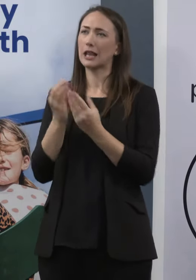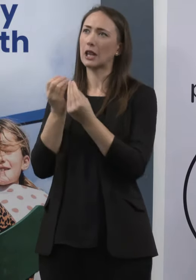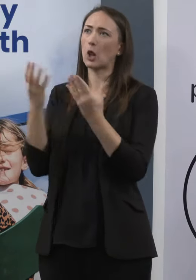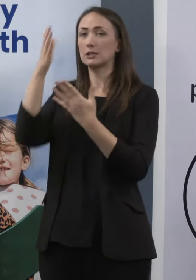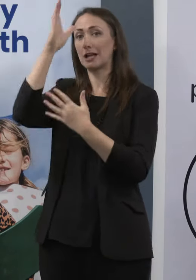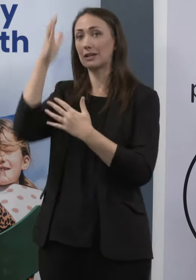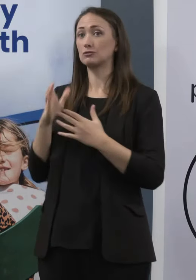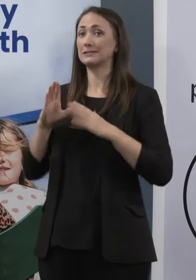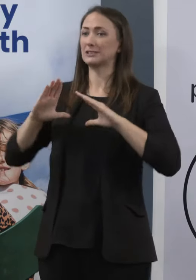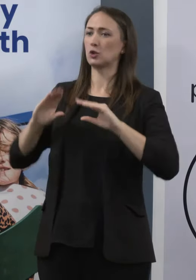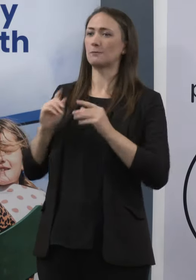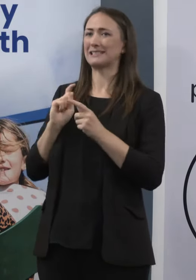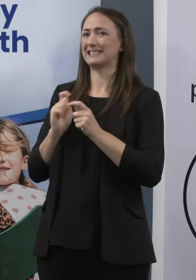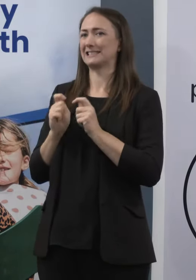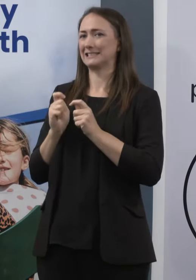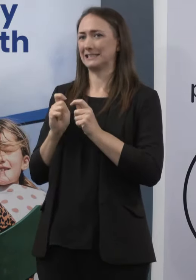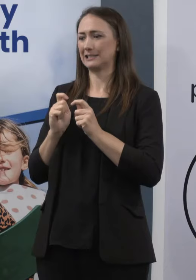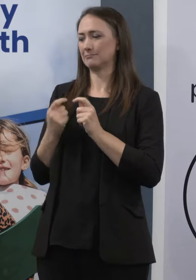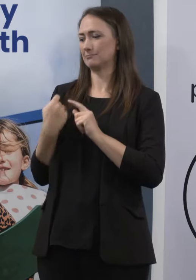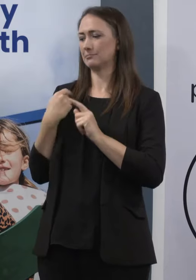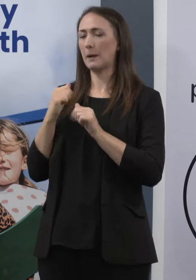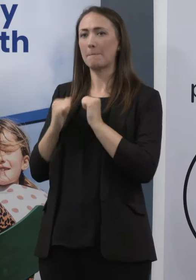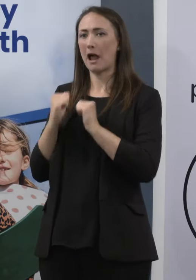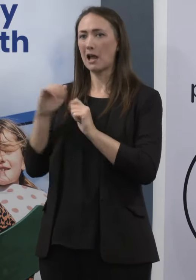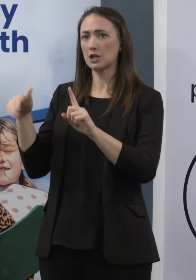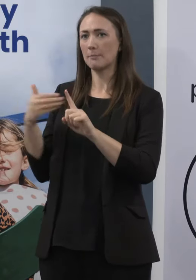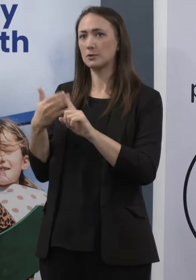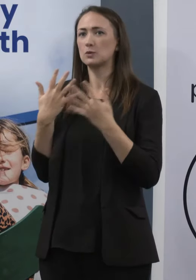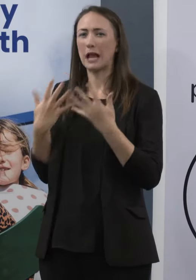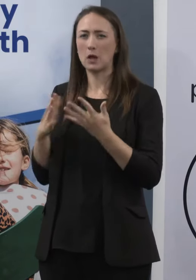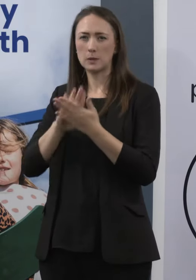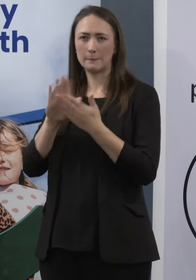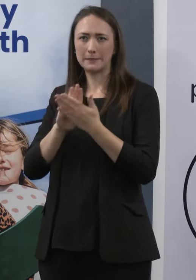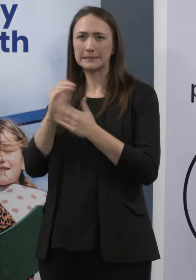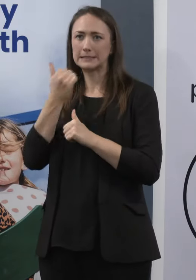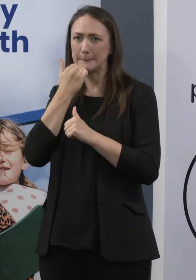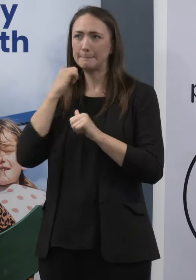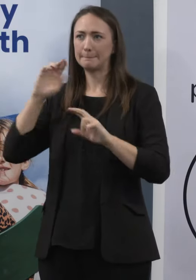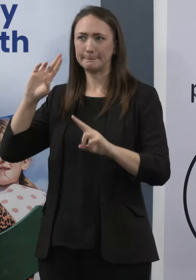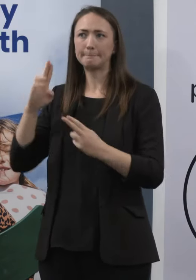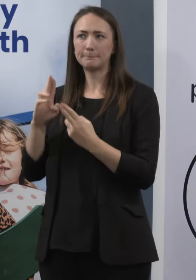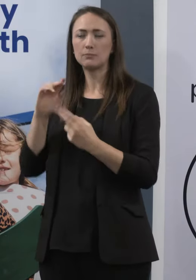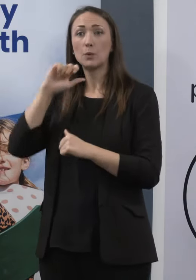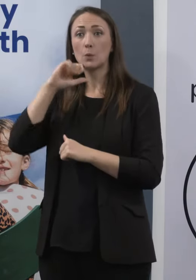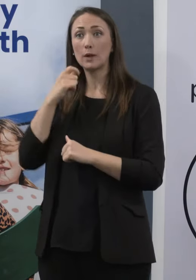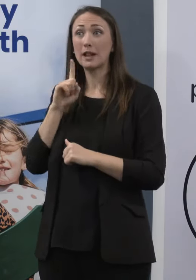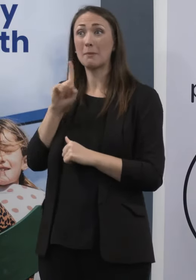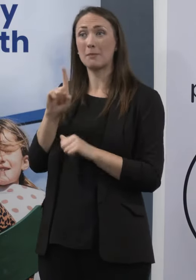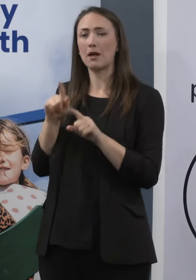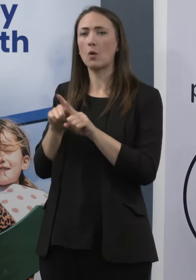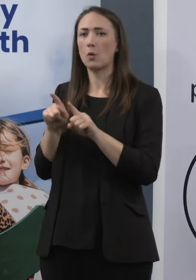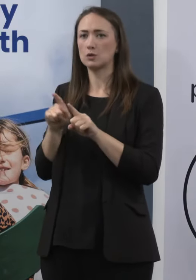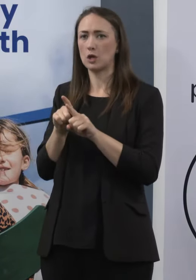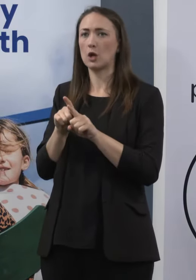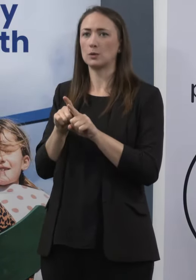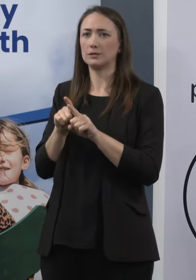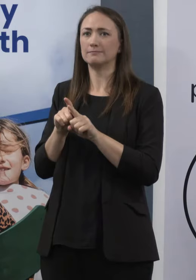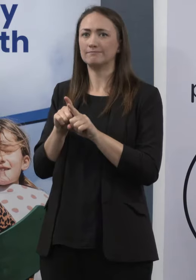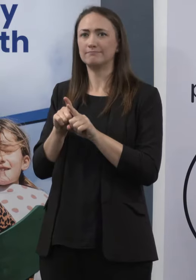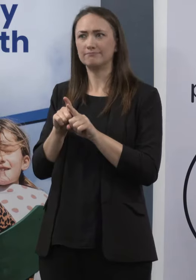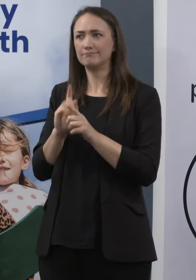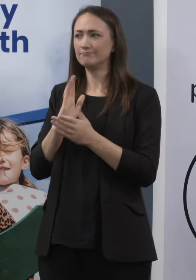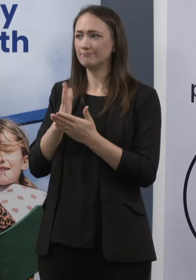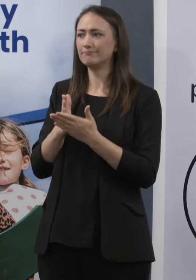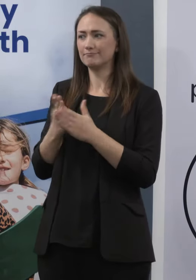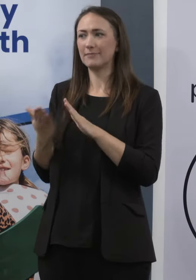are also seeing quite a significant drop in reported deaths internationally, so that suggests that that drop in case numbers is real.